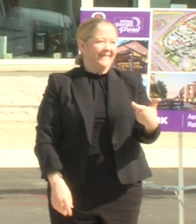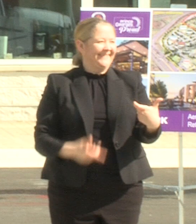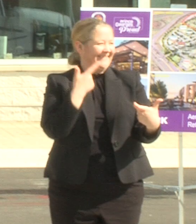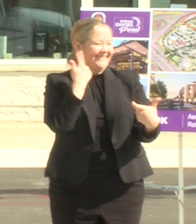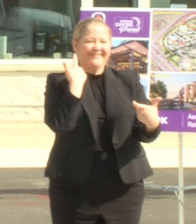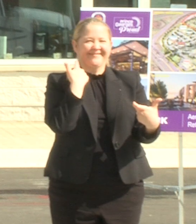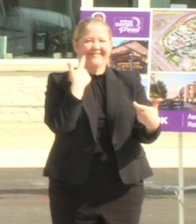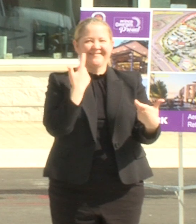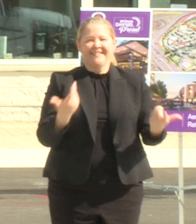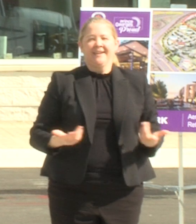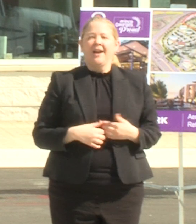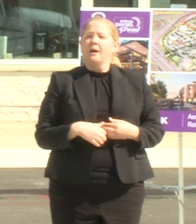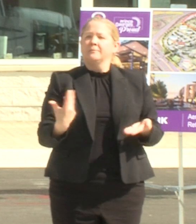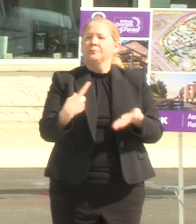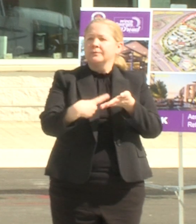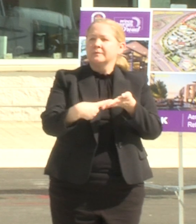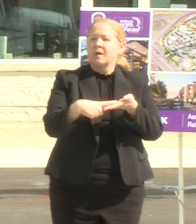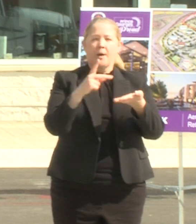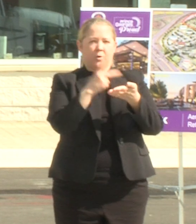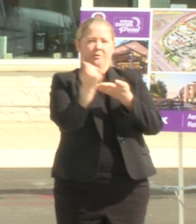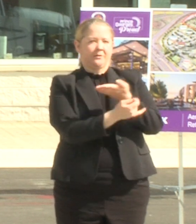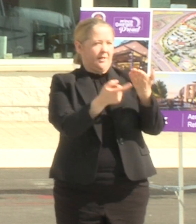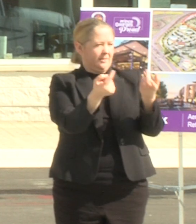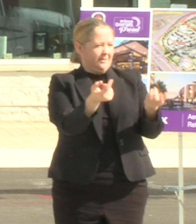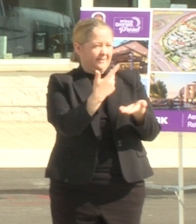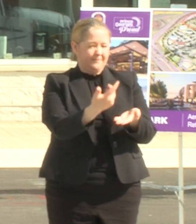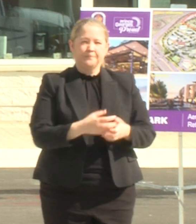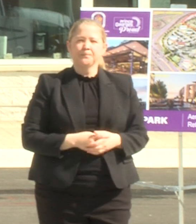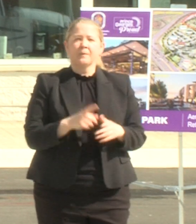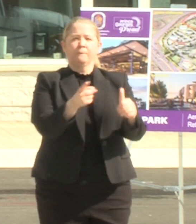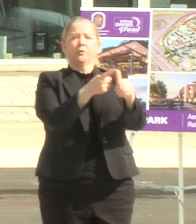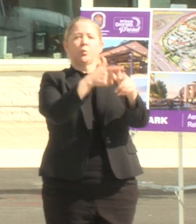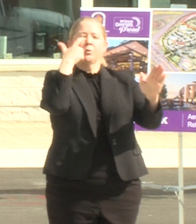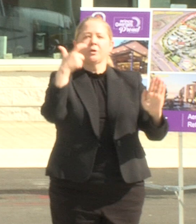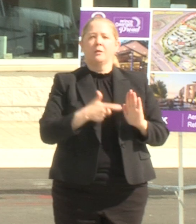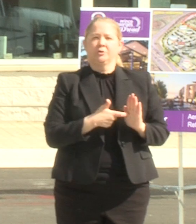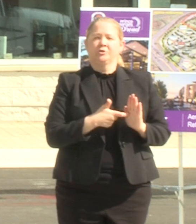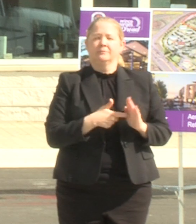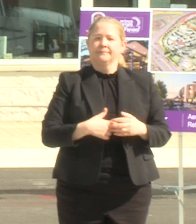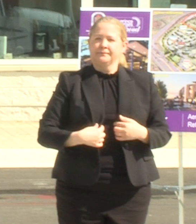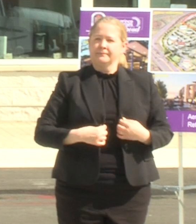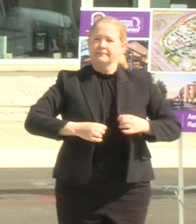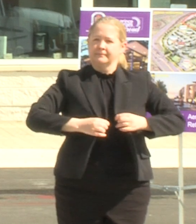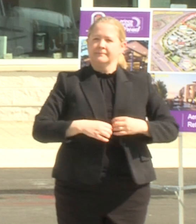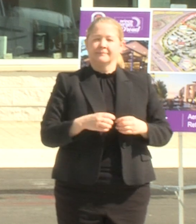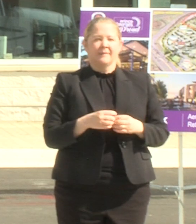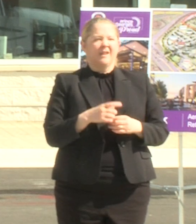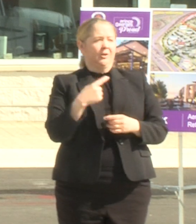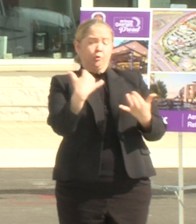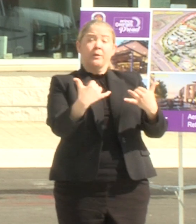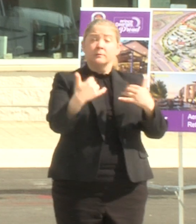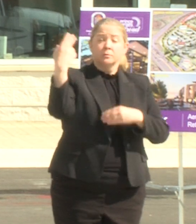i'm gonna talk about our project a little bit i want to first give acknowledgement uh to and today is